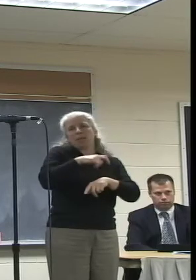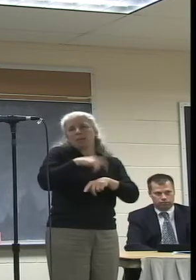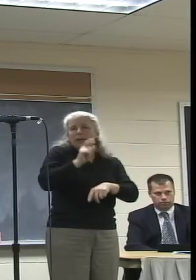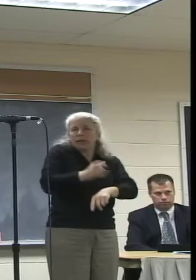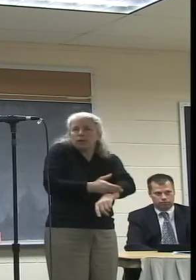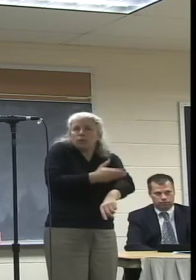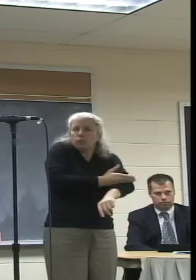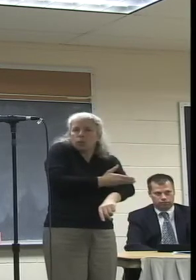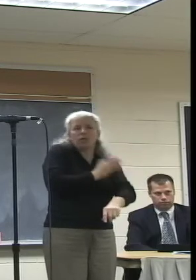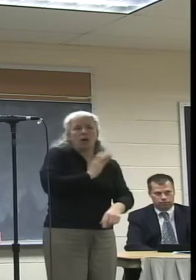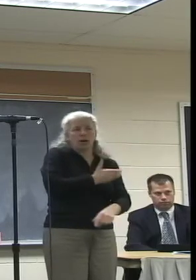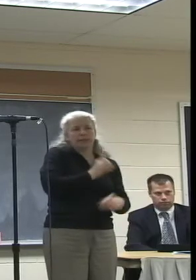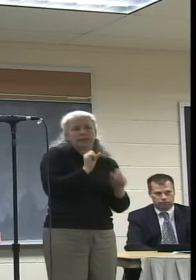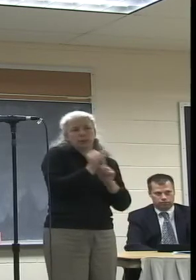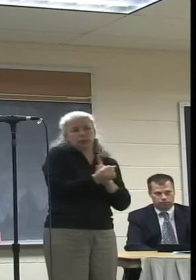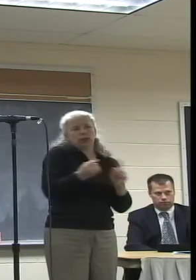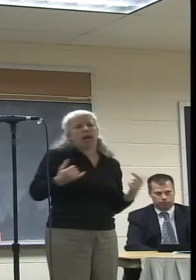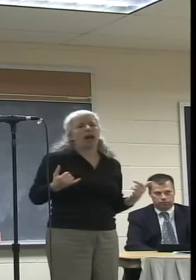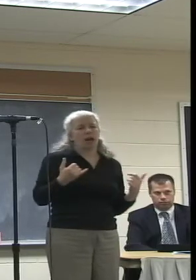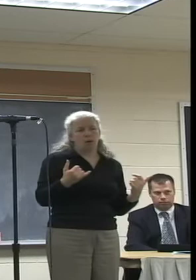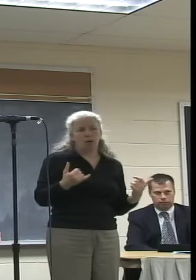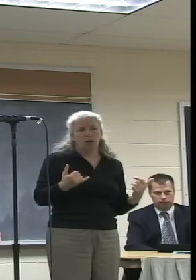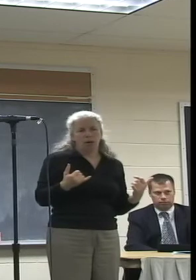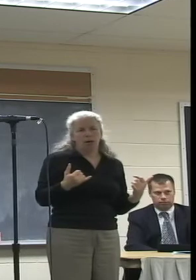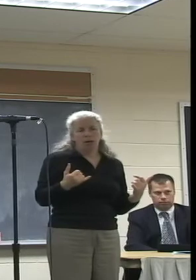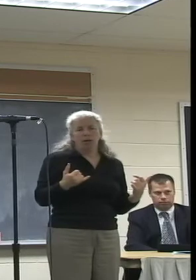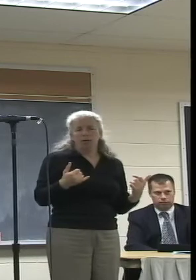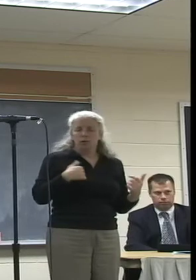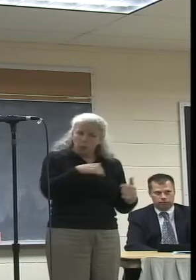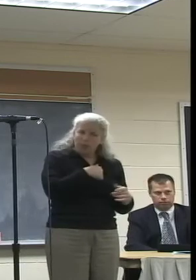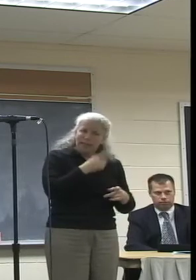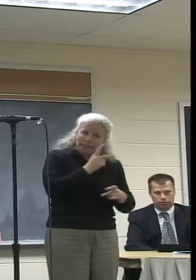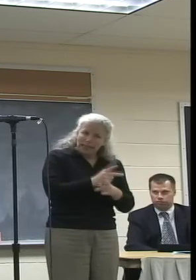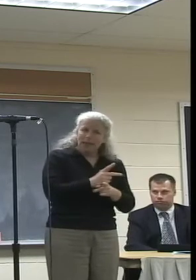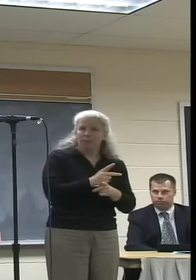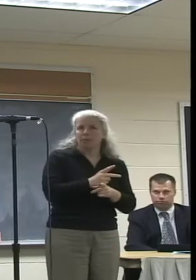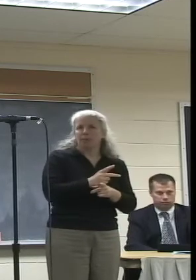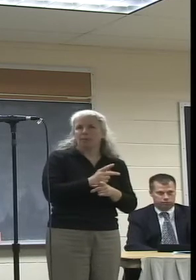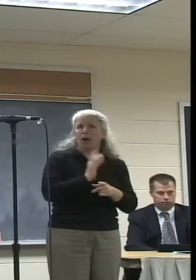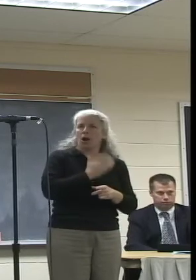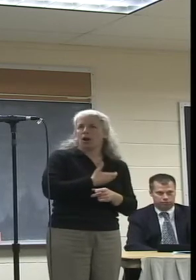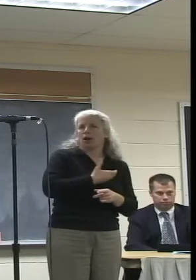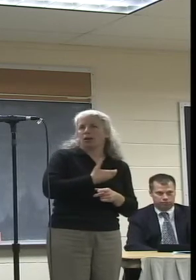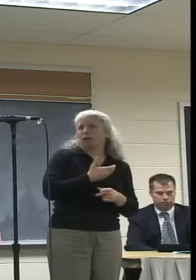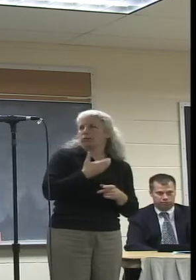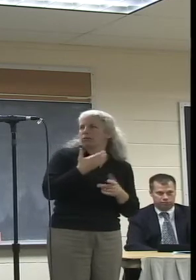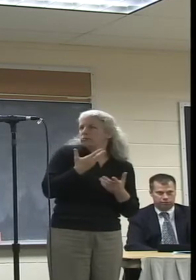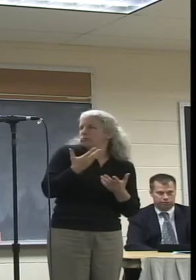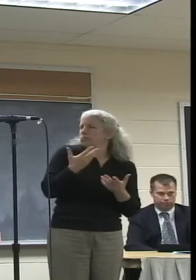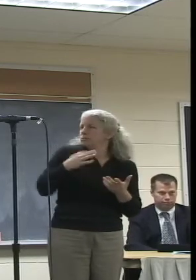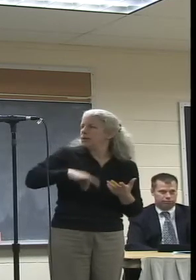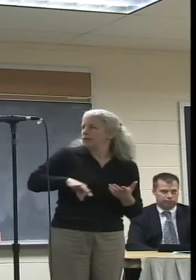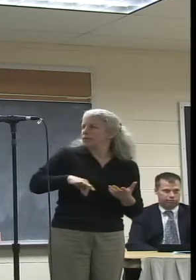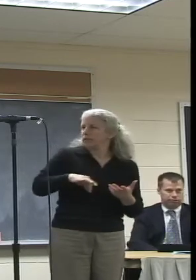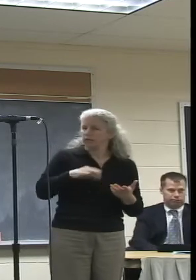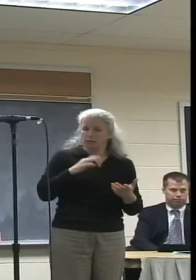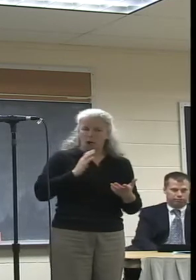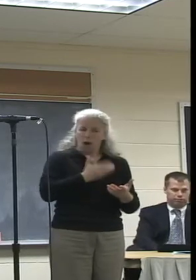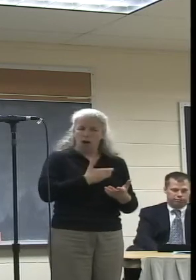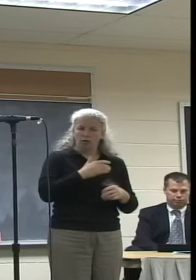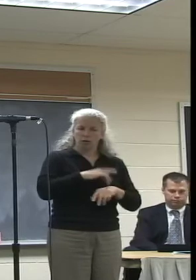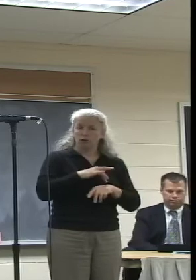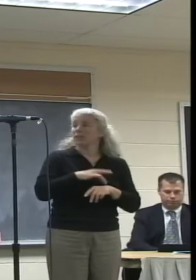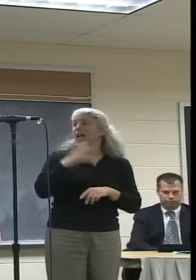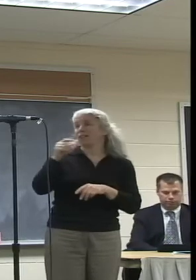status in order to maintain this asset that we have. And to Professor